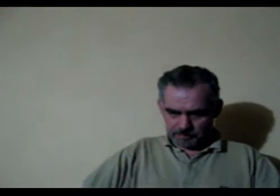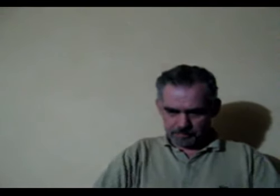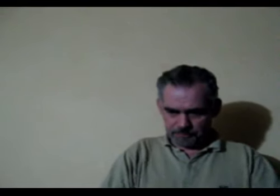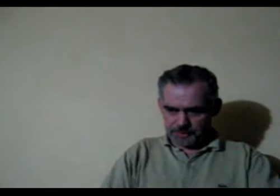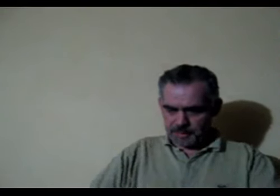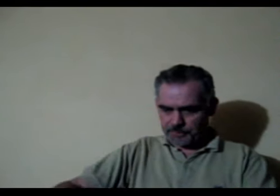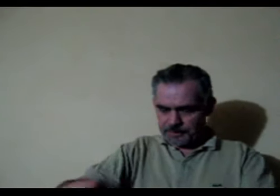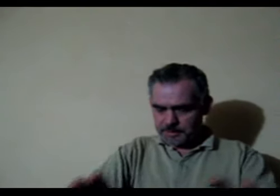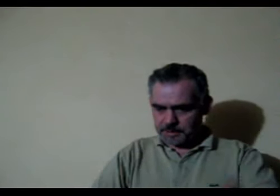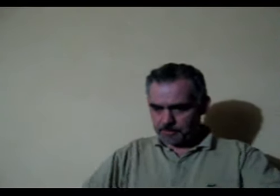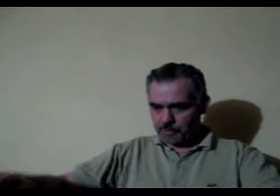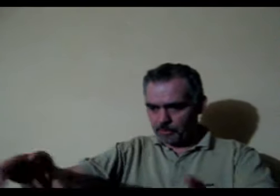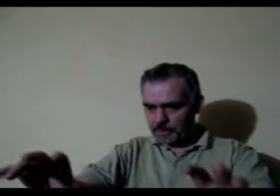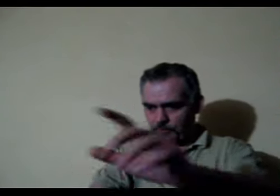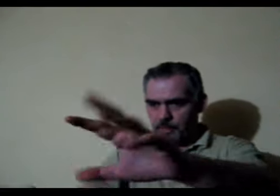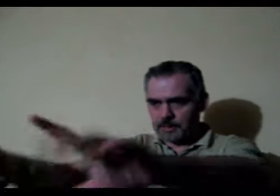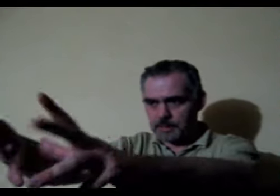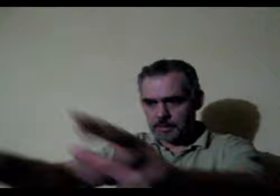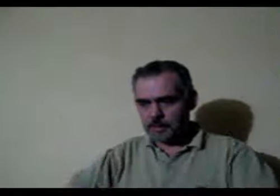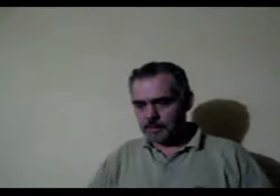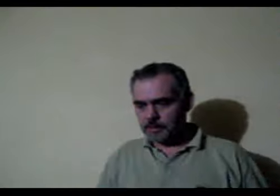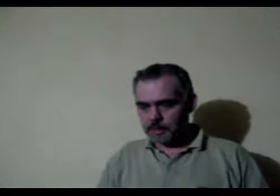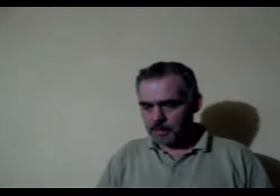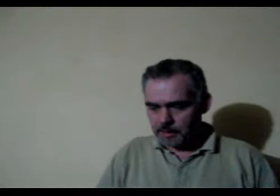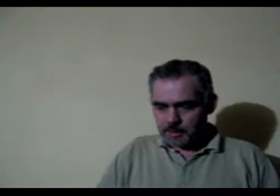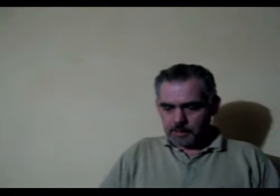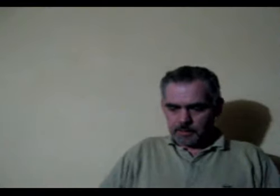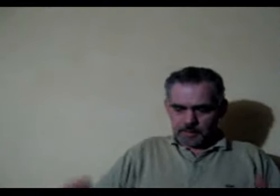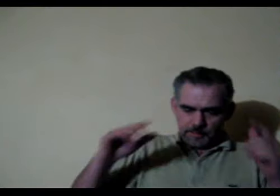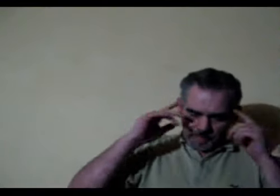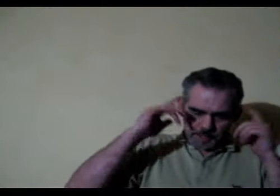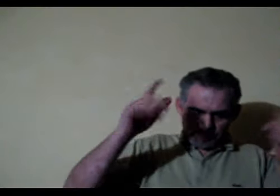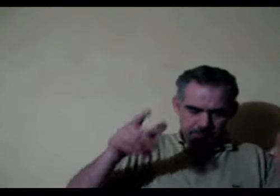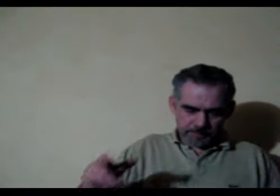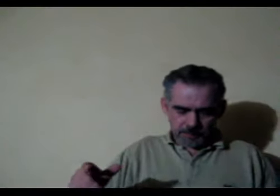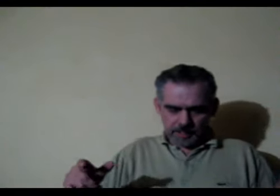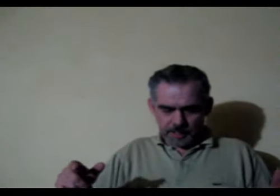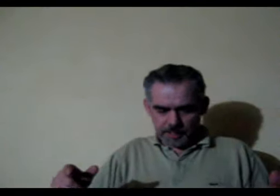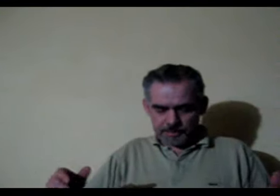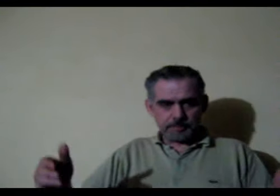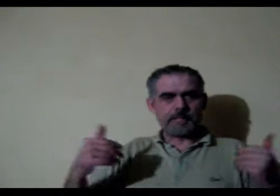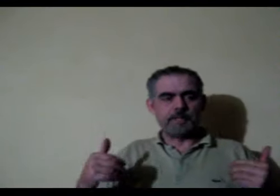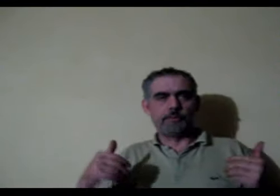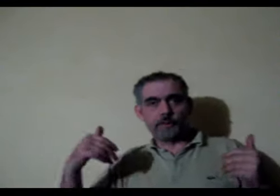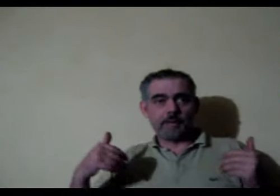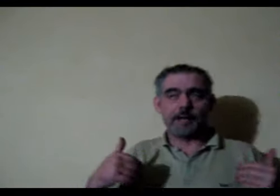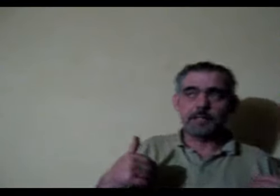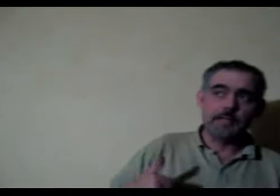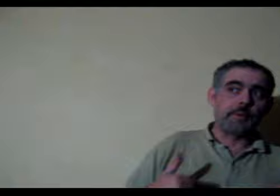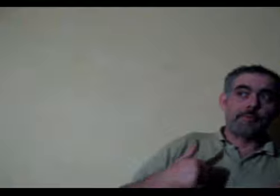can we fit together this system so it works for us ok us being a very subjective thought in reality